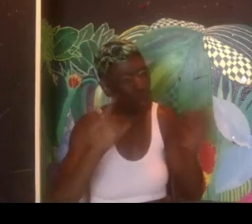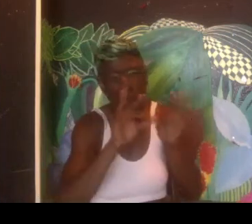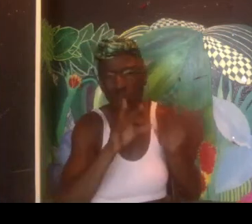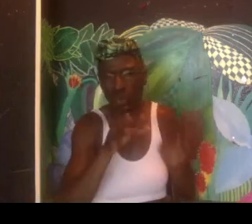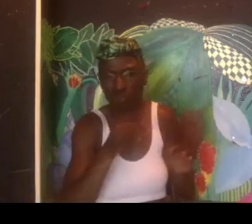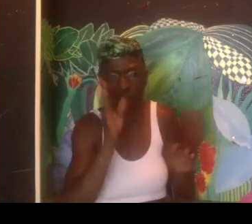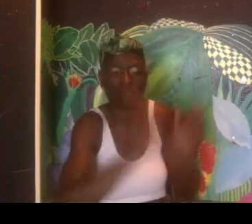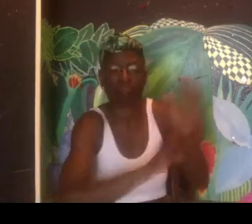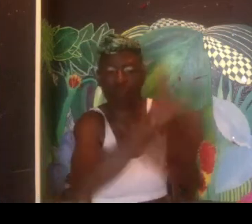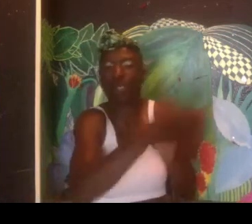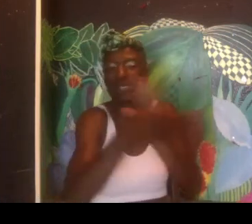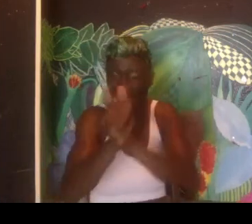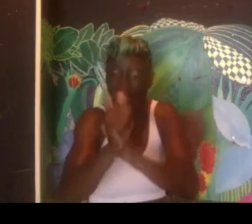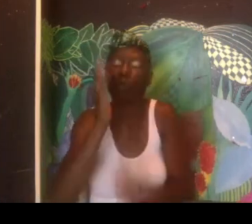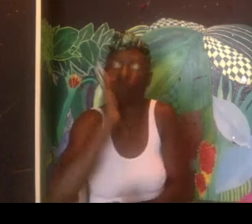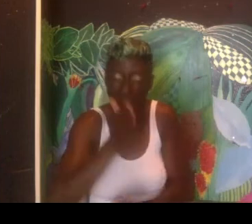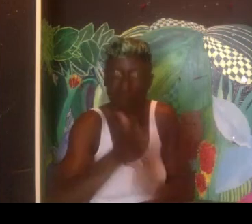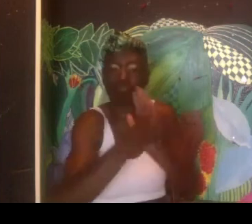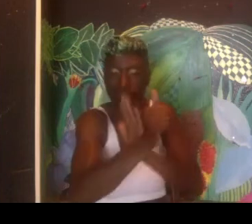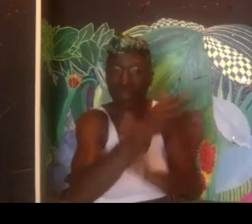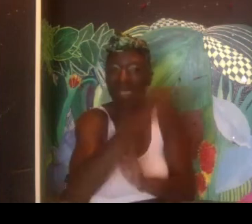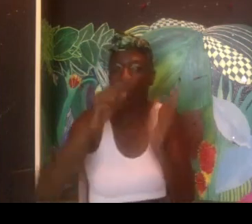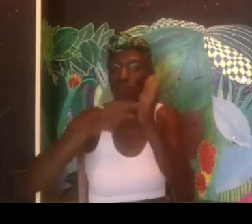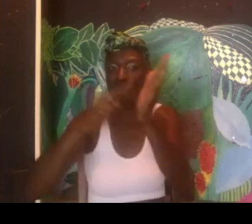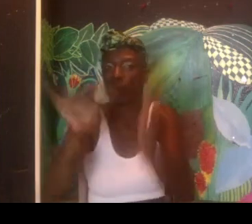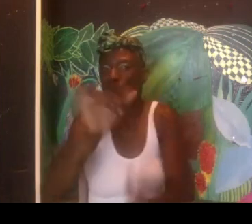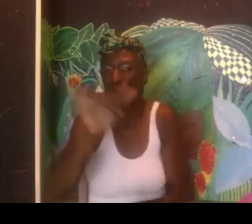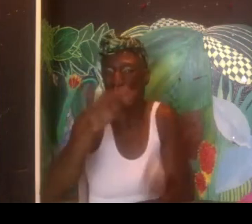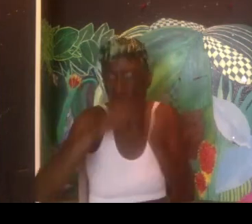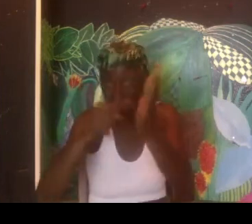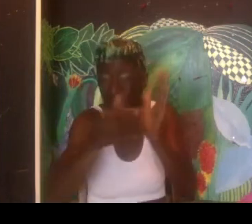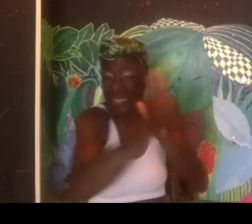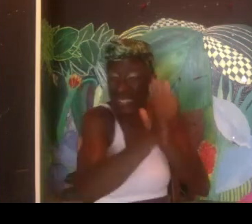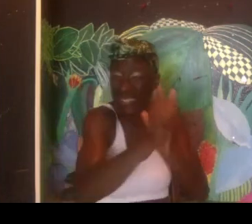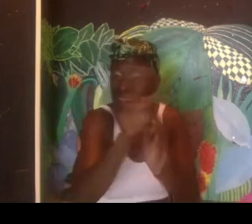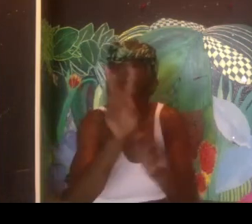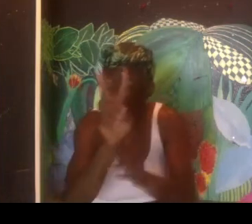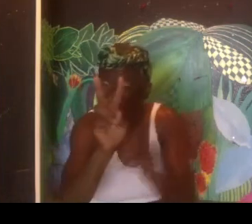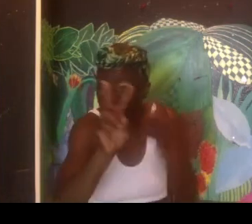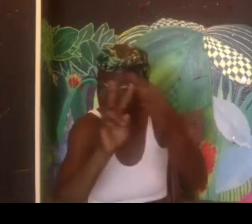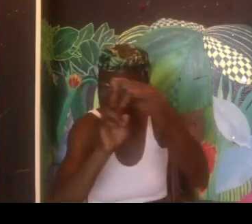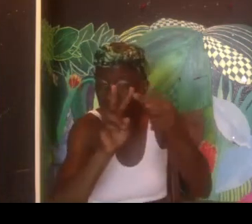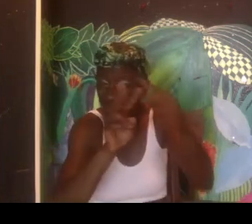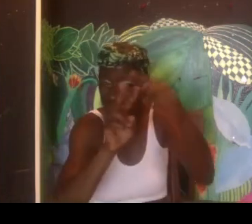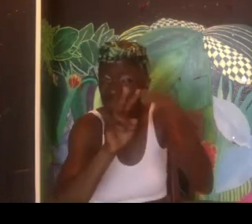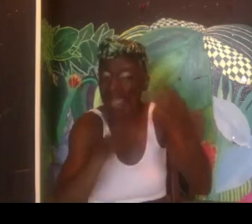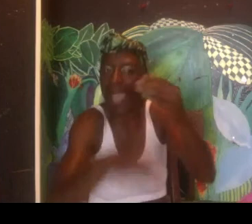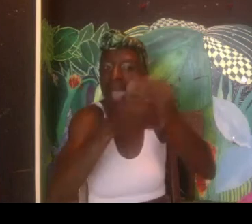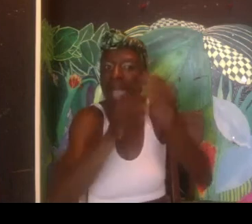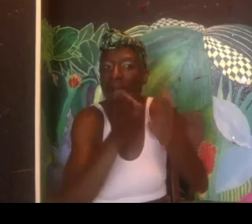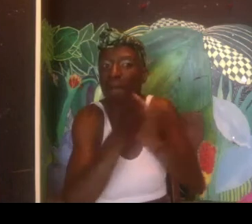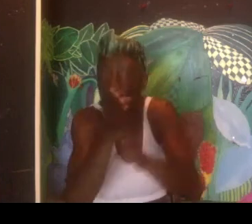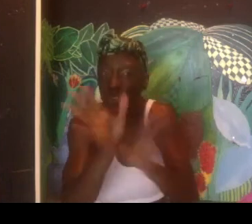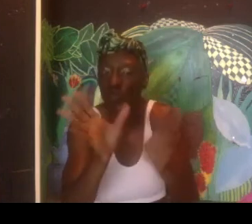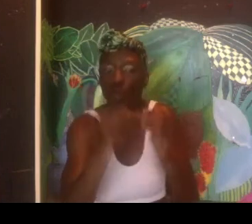that voice and that access is something that is so critical to developing that skill. And then representation. Those